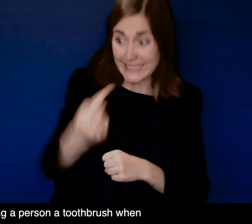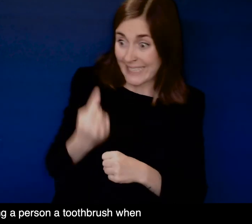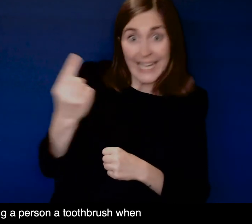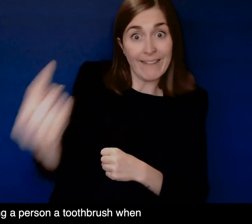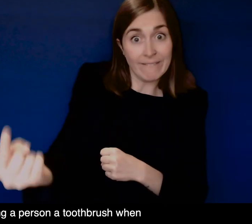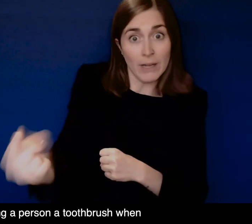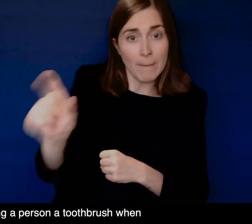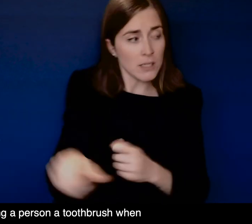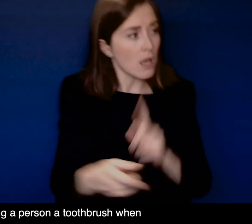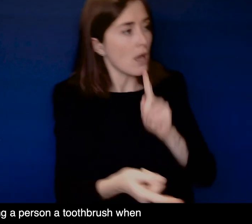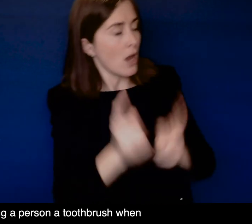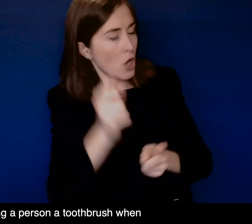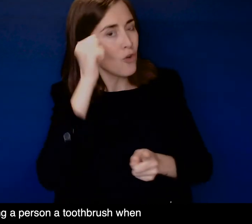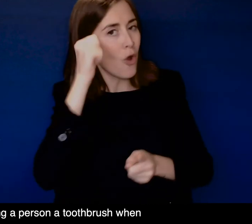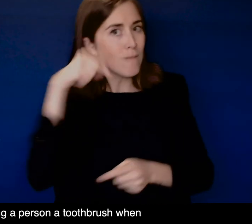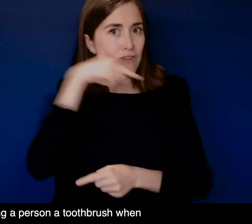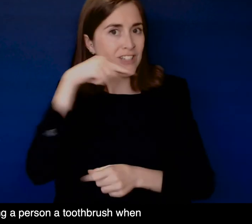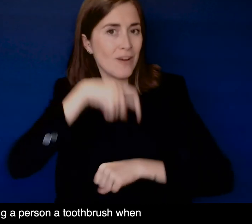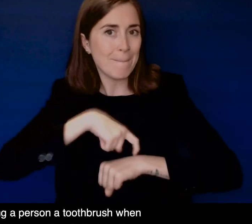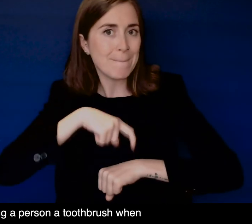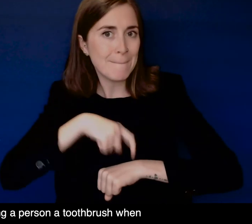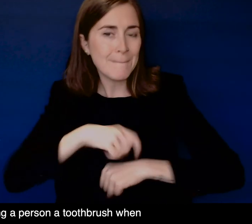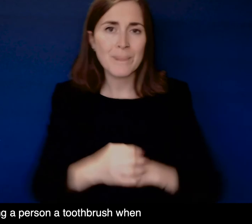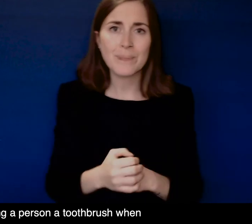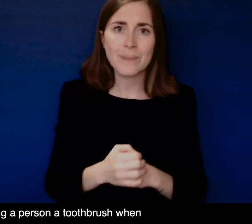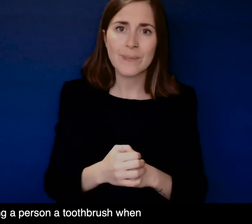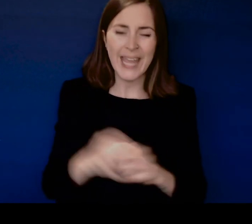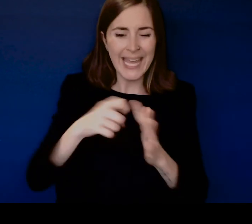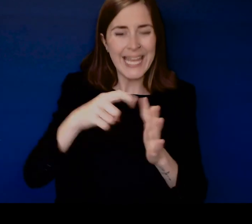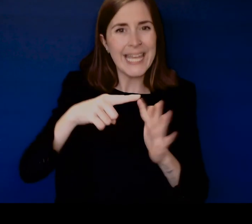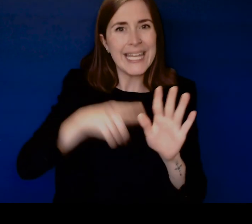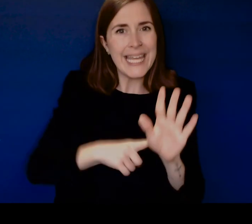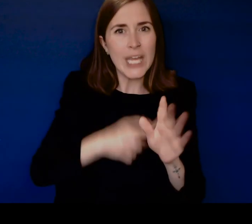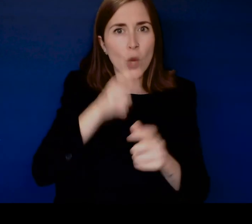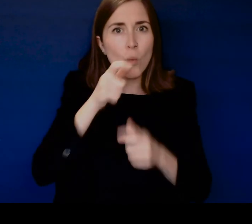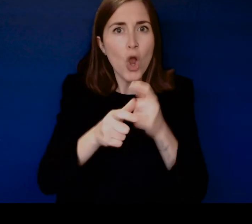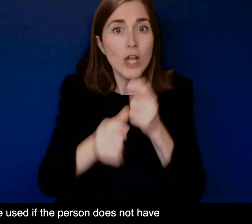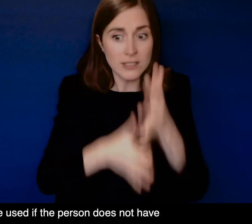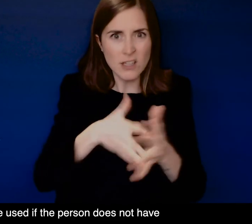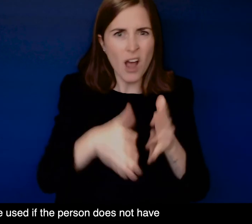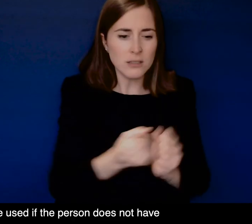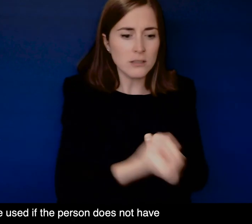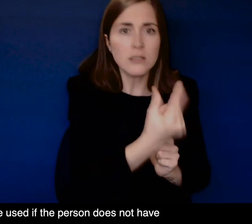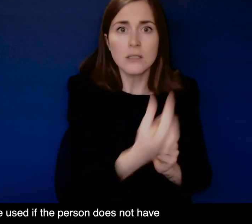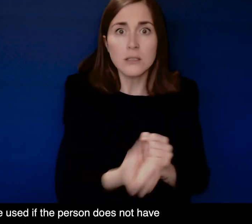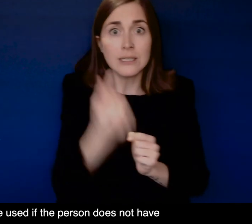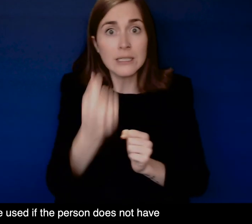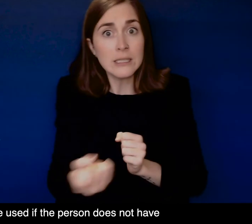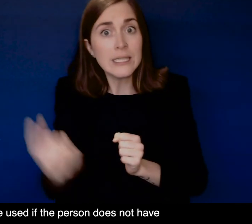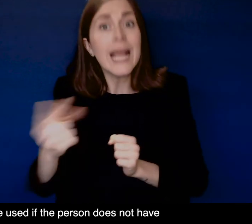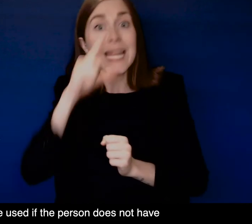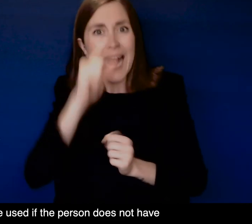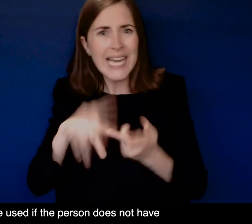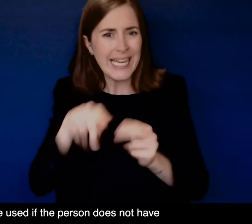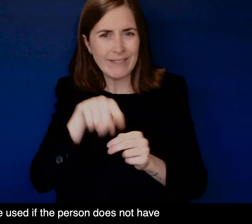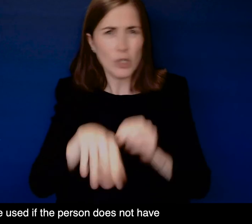example, passing a person a toothbrush when it's time for them to go and brush their teeth Keyword signs may be used if the